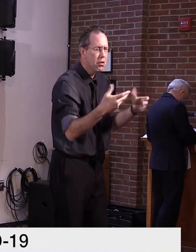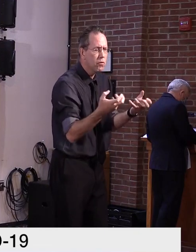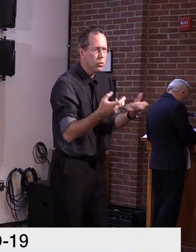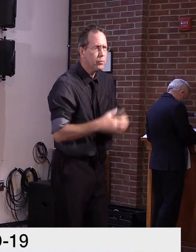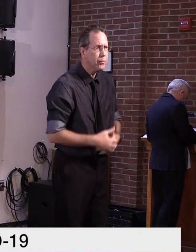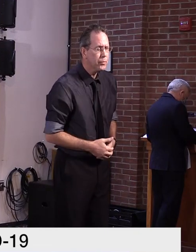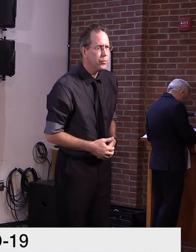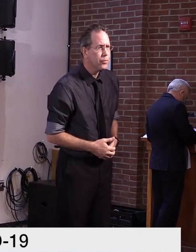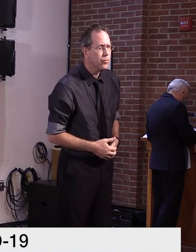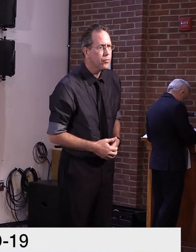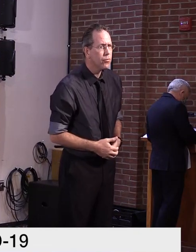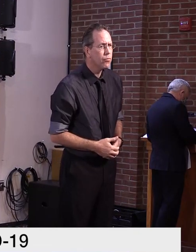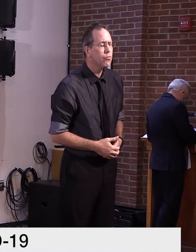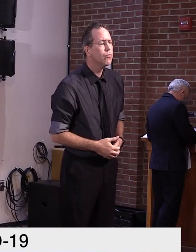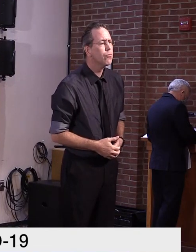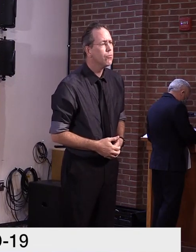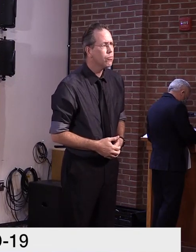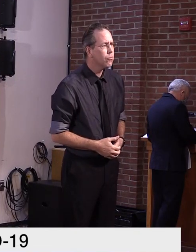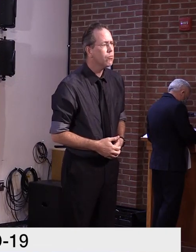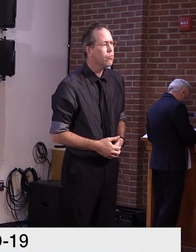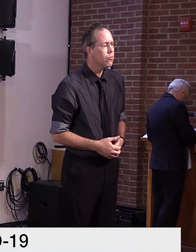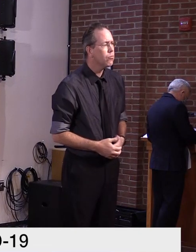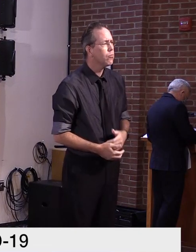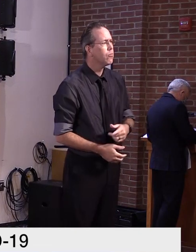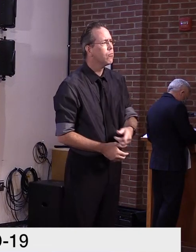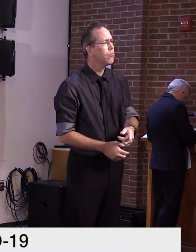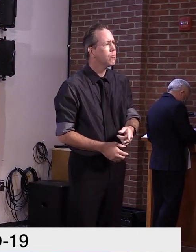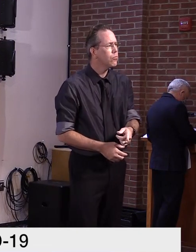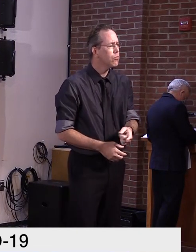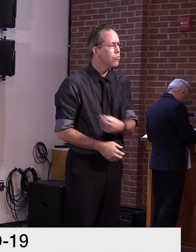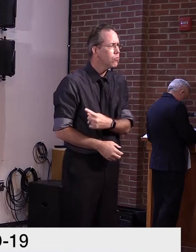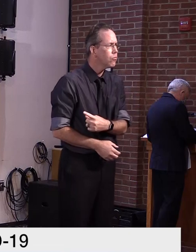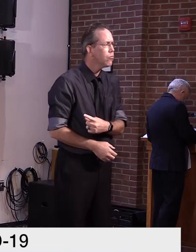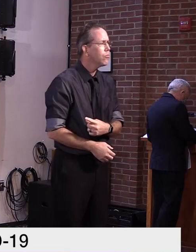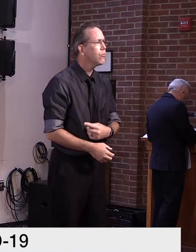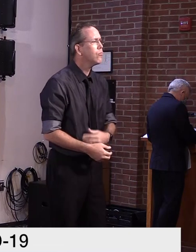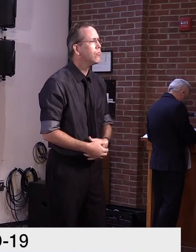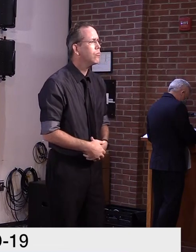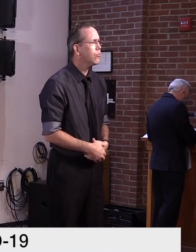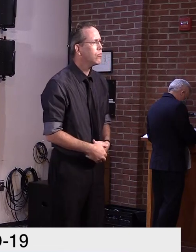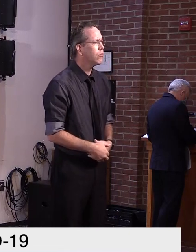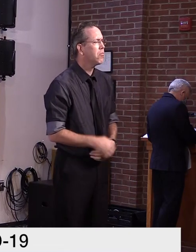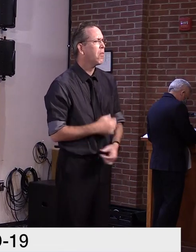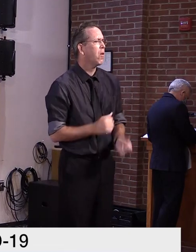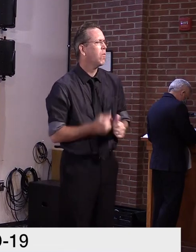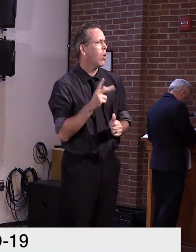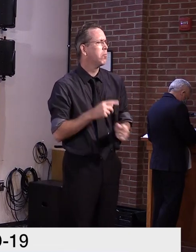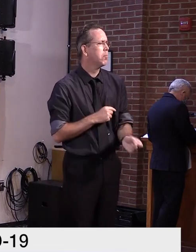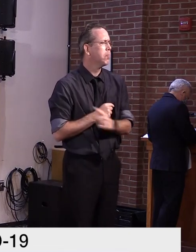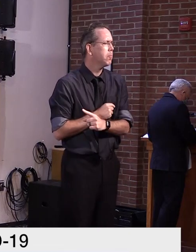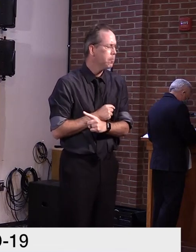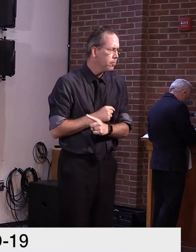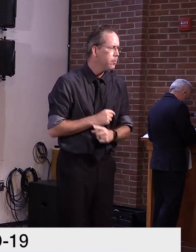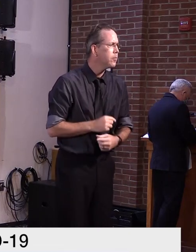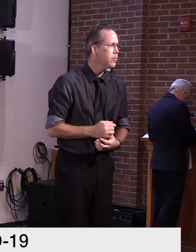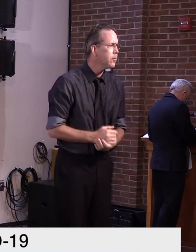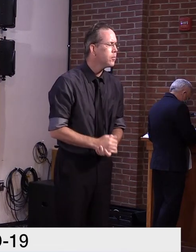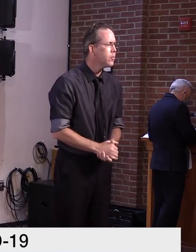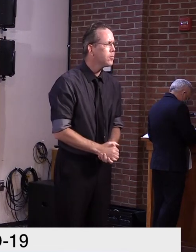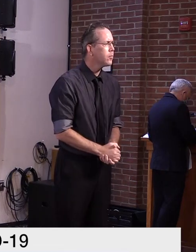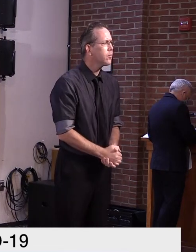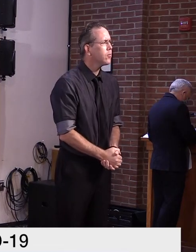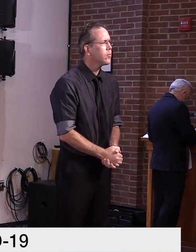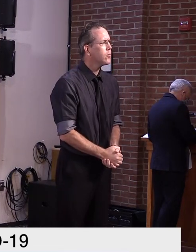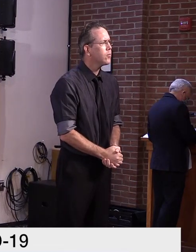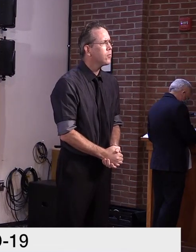Okay, uh, thank you. Thanks for that update. Um, moving on to my question for today, uh, and again,